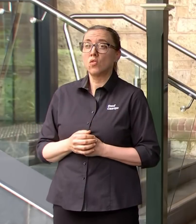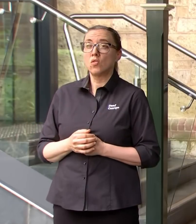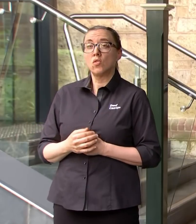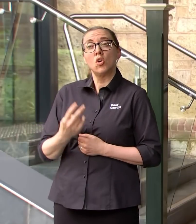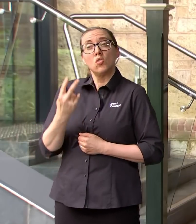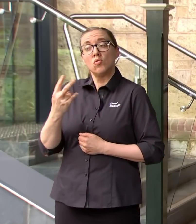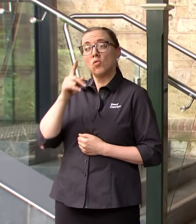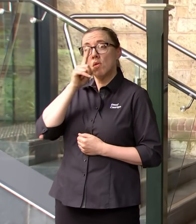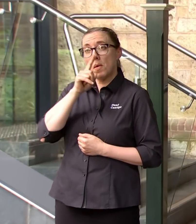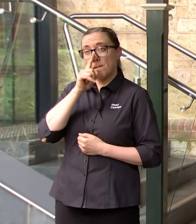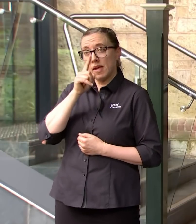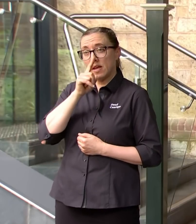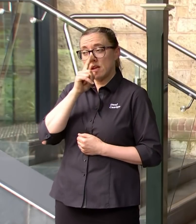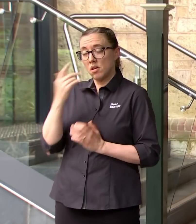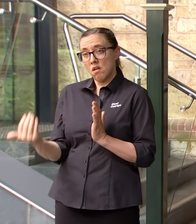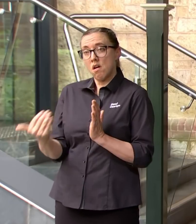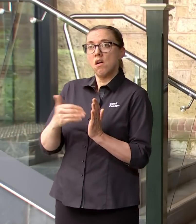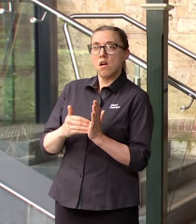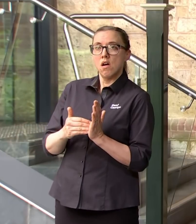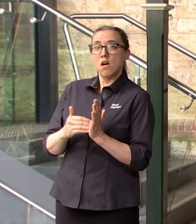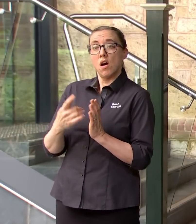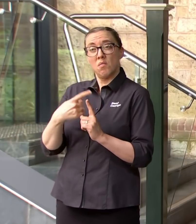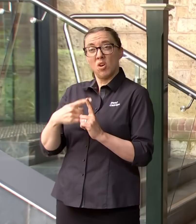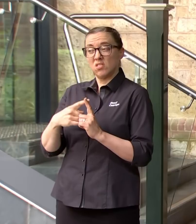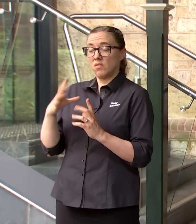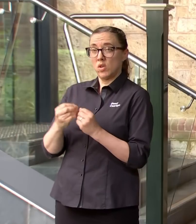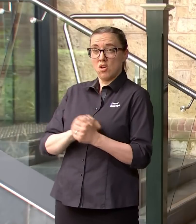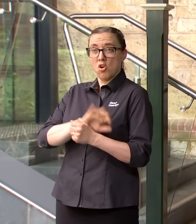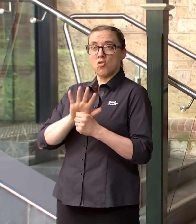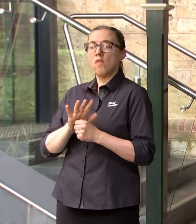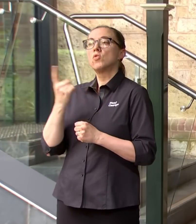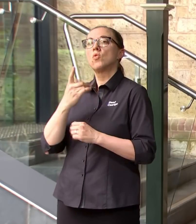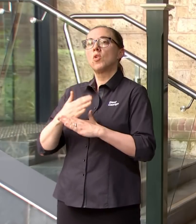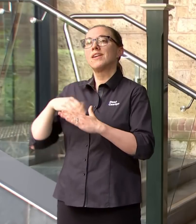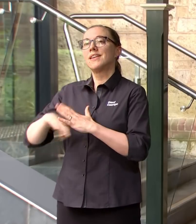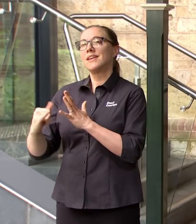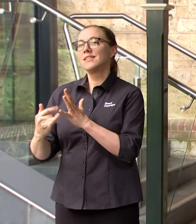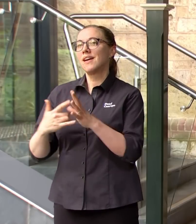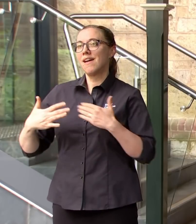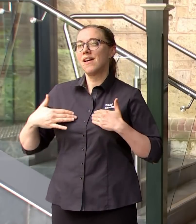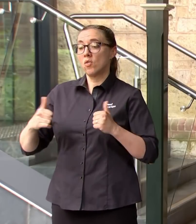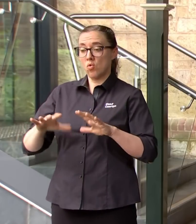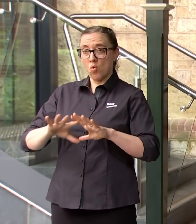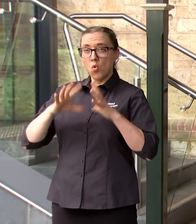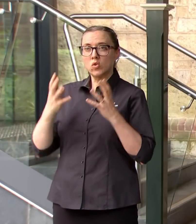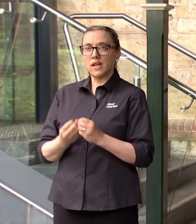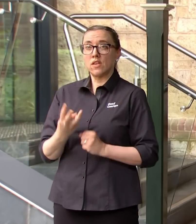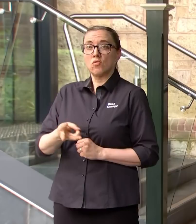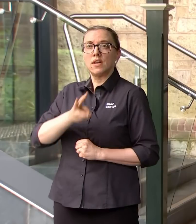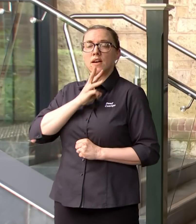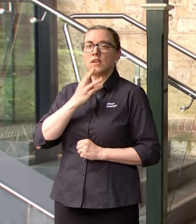people, two additional people who are COVID positive working in SA Health and so that takes that to that number to